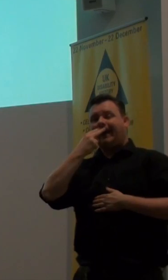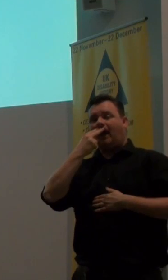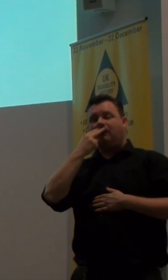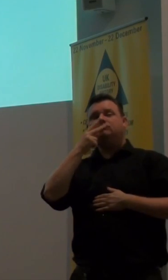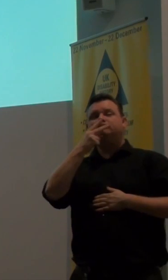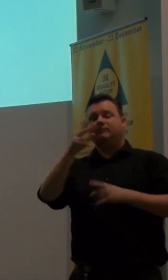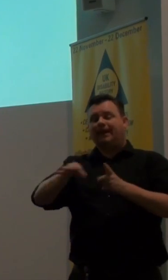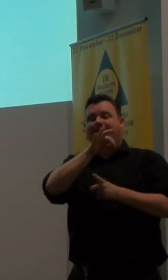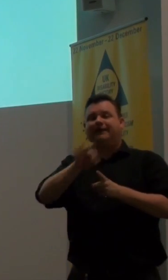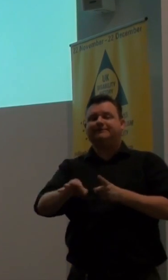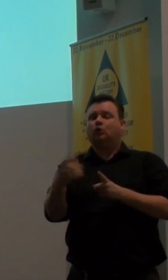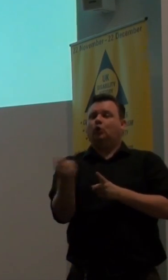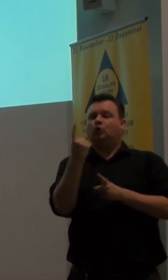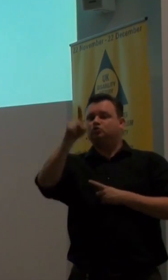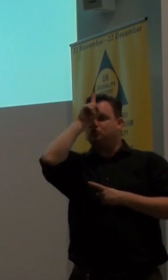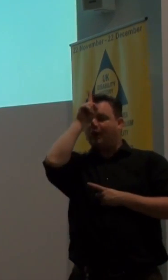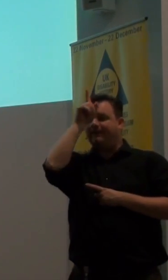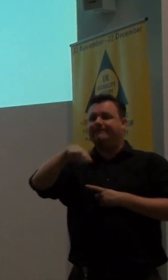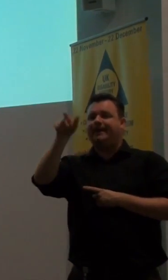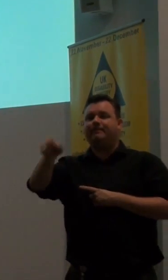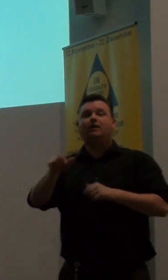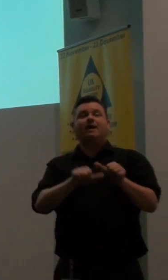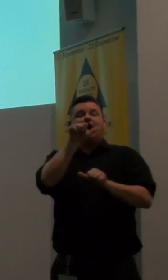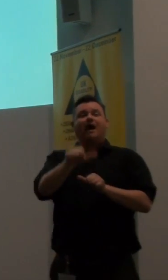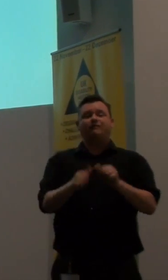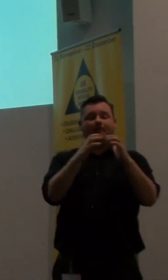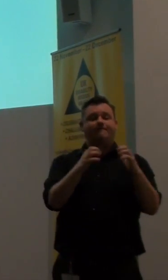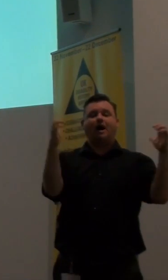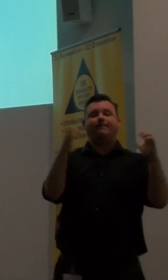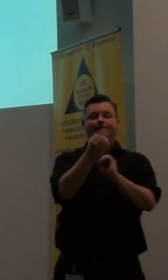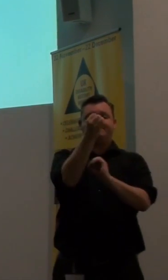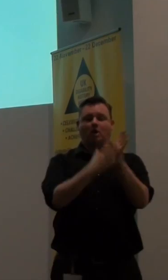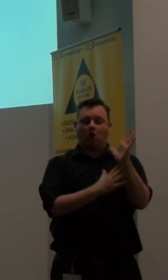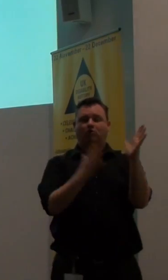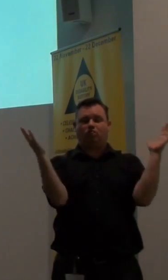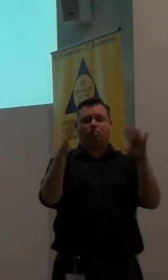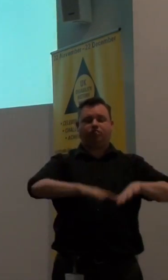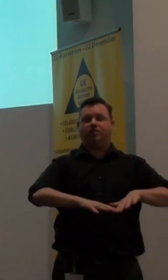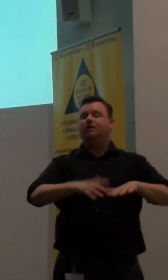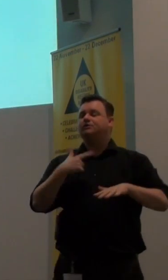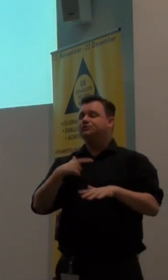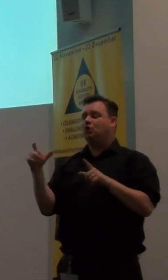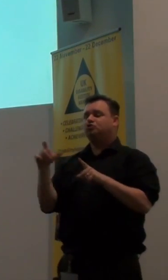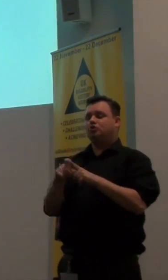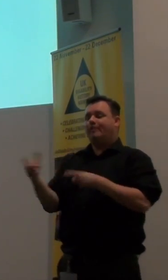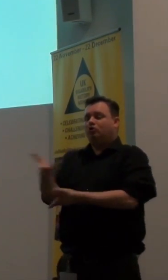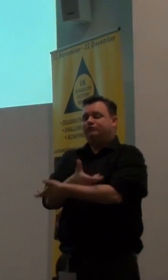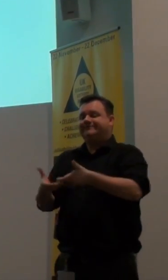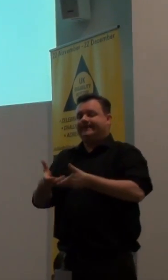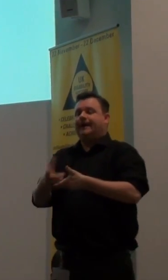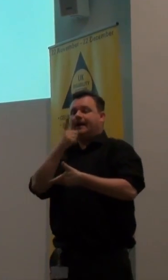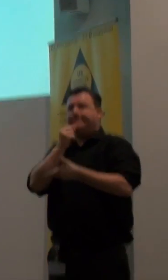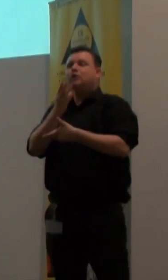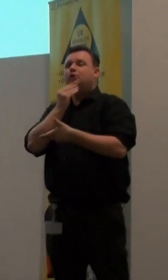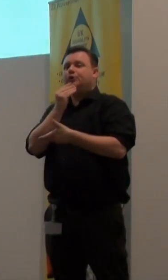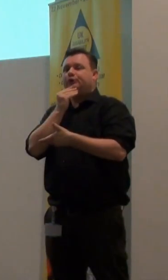That didn't mean anything, because he burned down the parliament building afterwards. So, democracy can be used against itself, and we've just seen